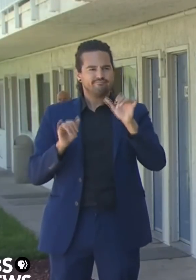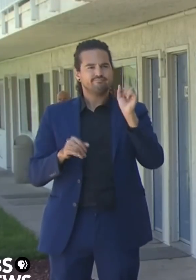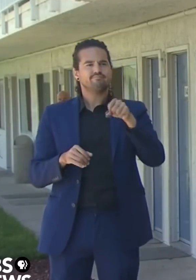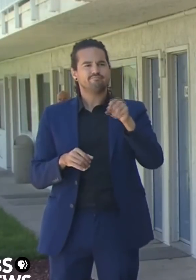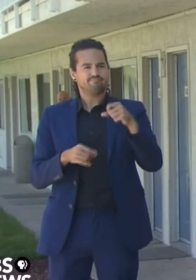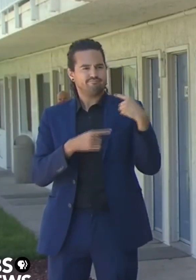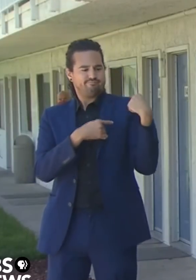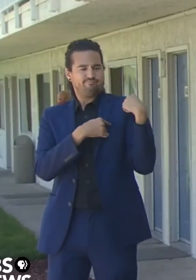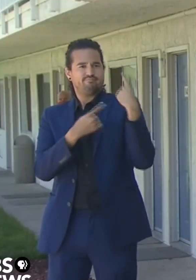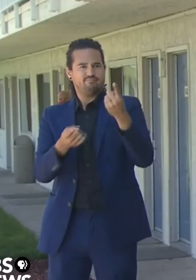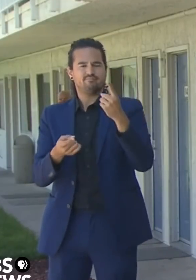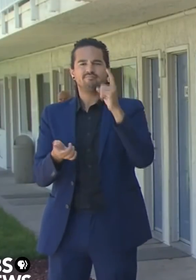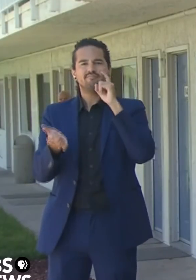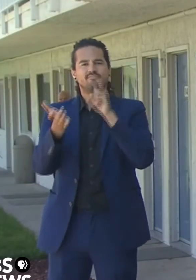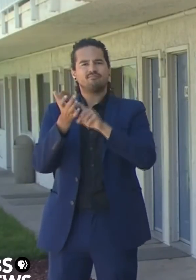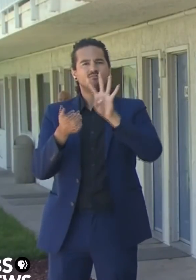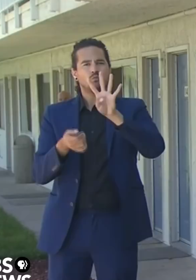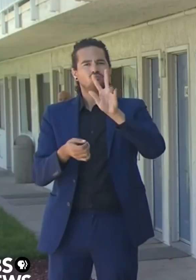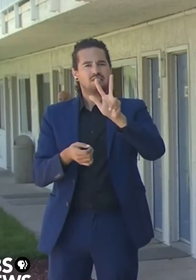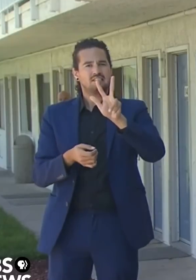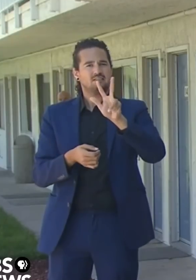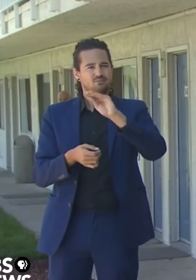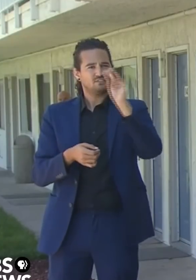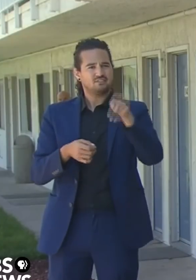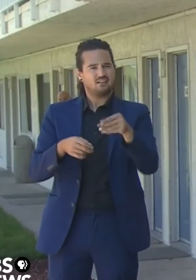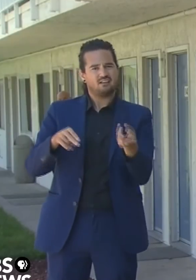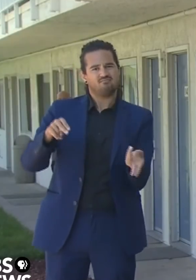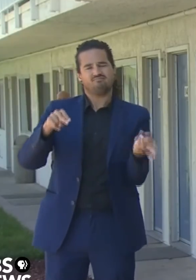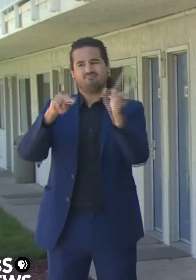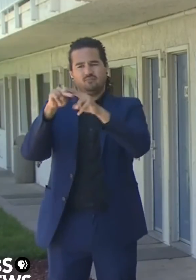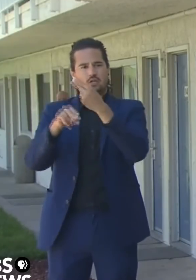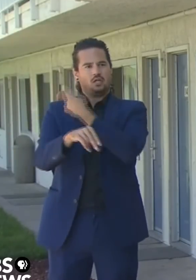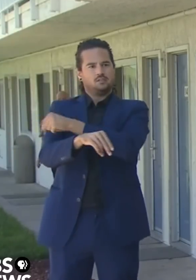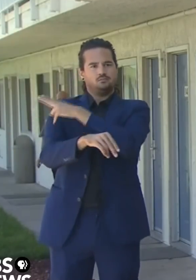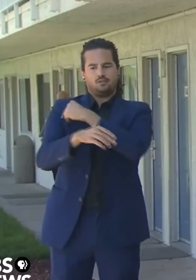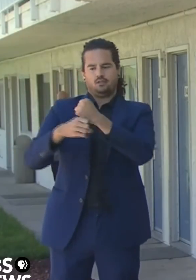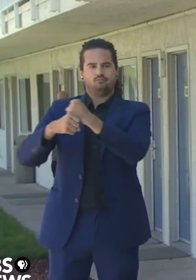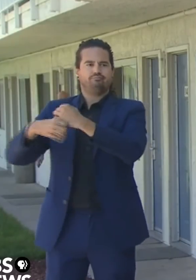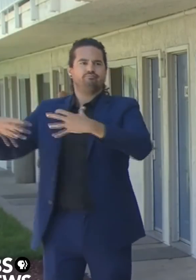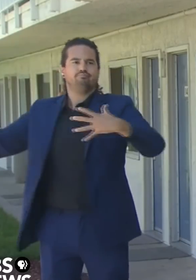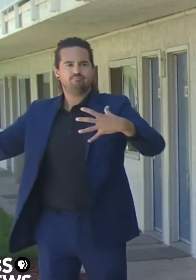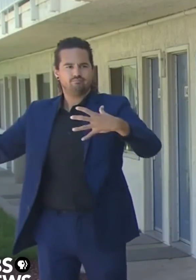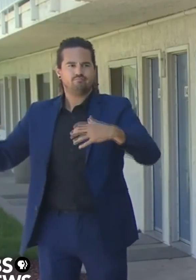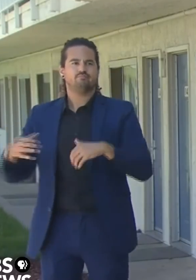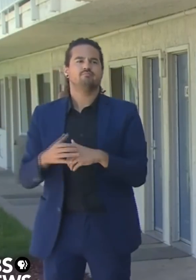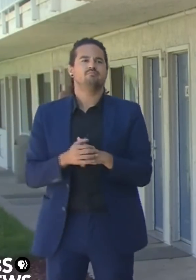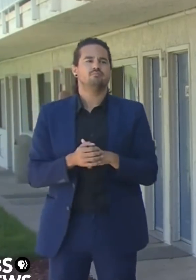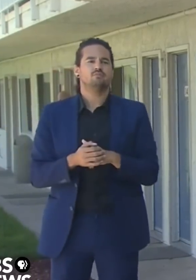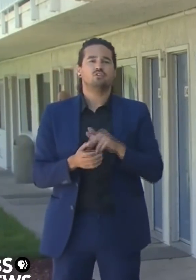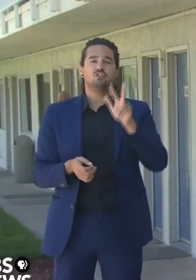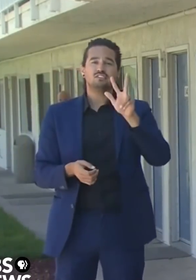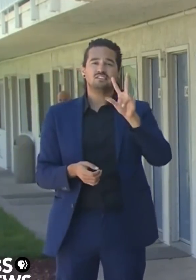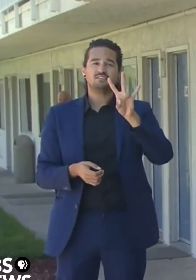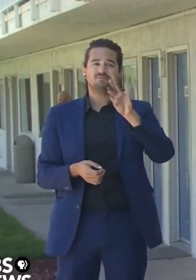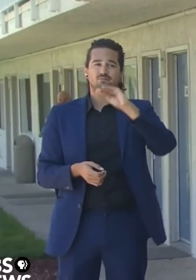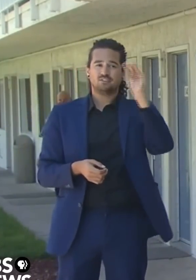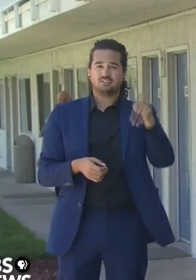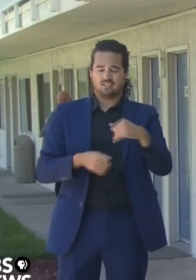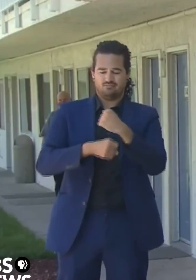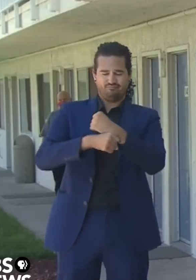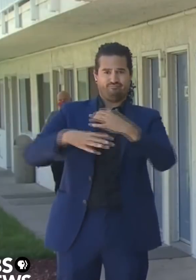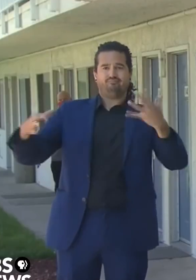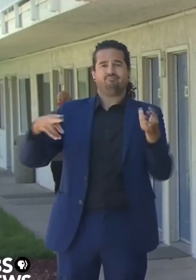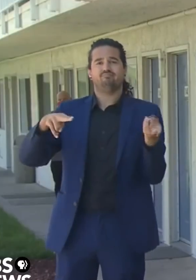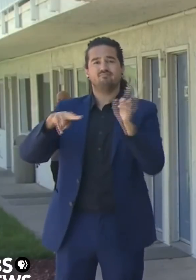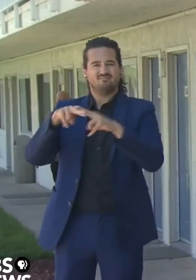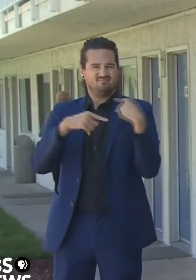increase in total hospitalizations in the state, a 37% increase over a two-week period in total number